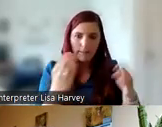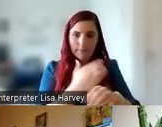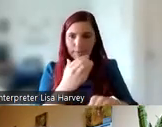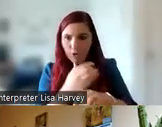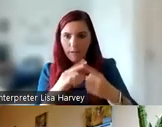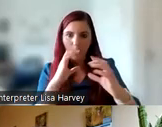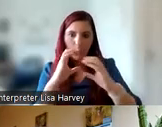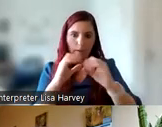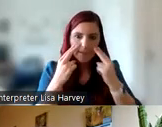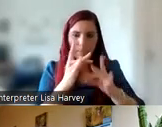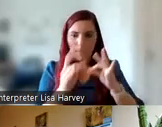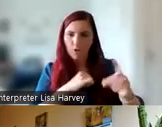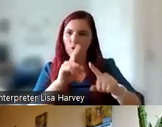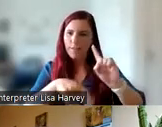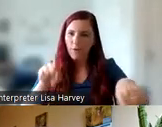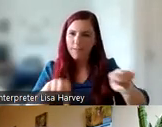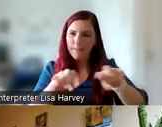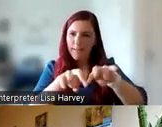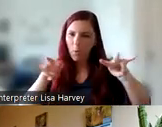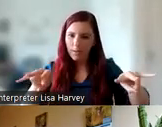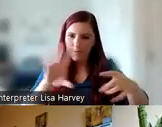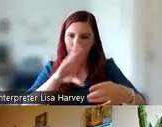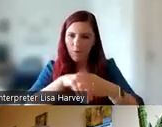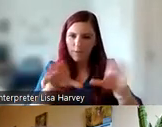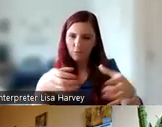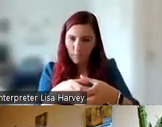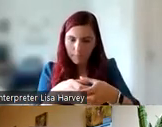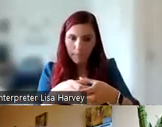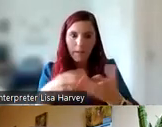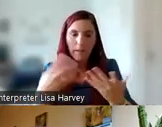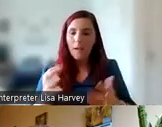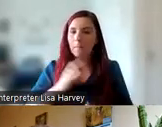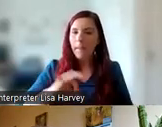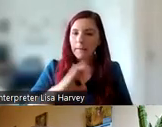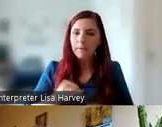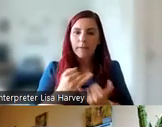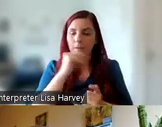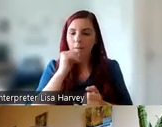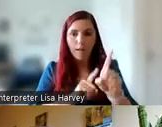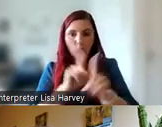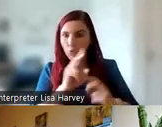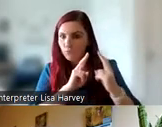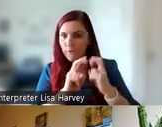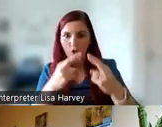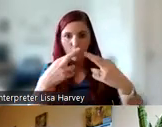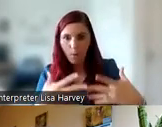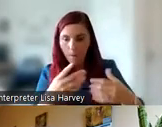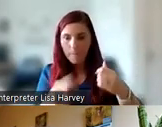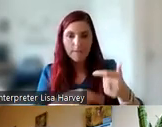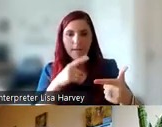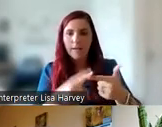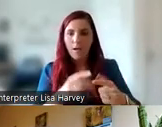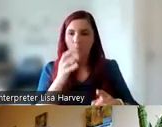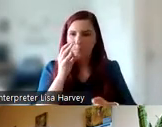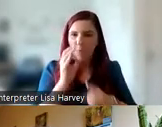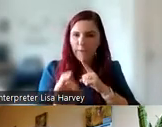trying to ensure diversity and equality in the group. The benefits then included things like improved research outputs, professional and personal